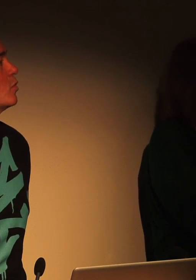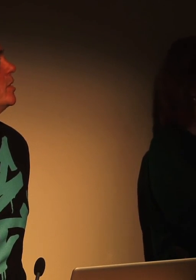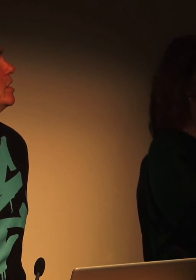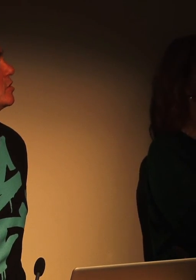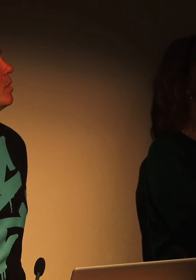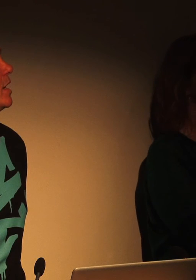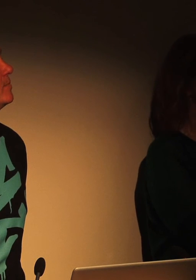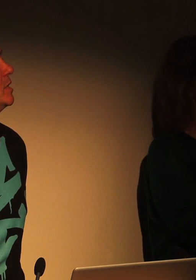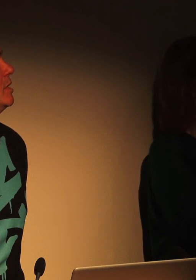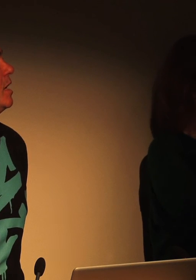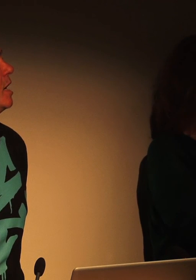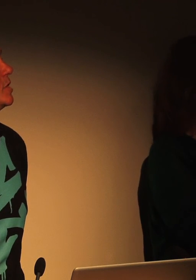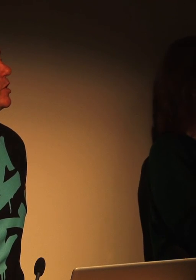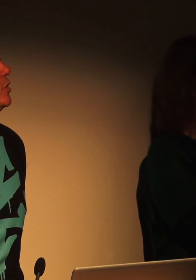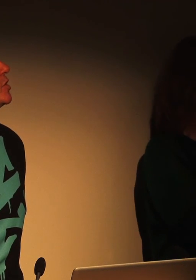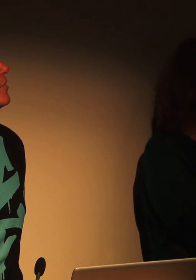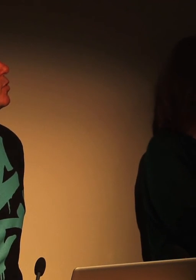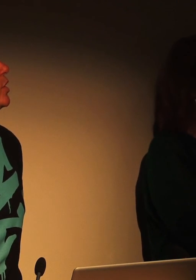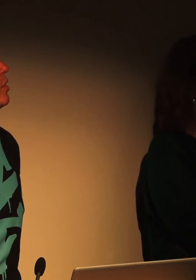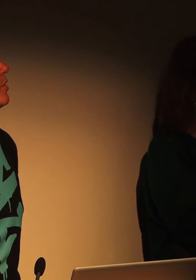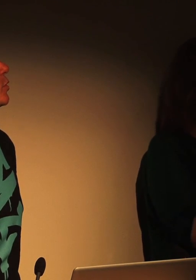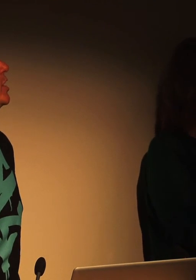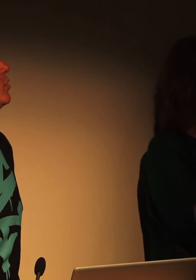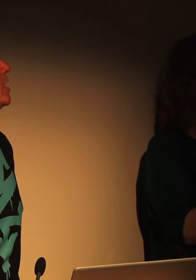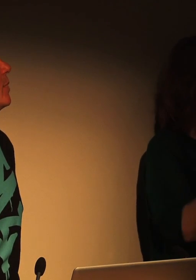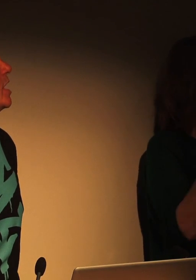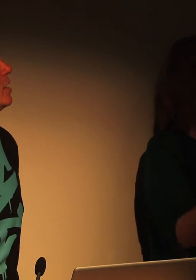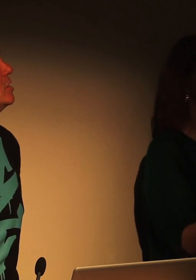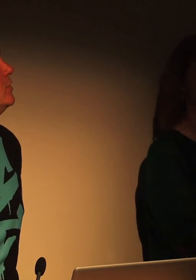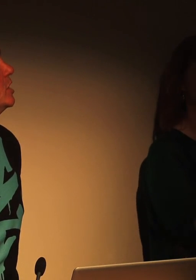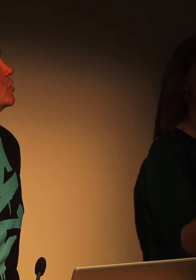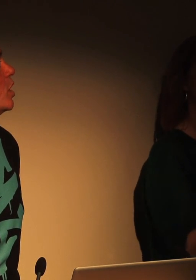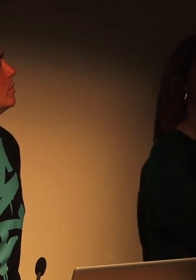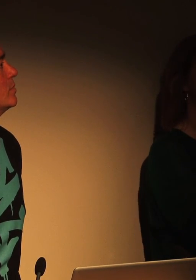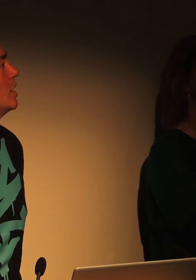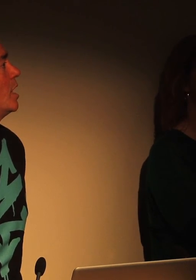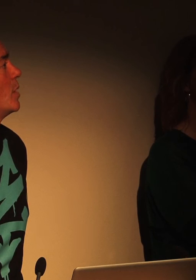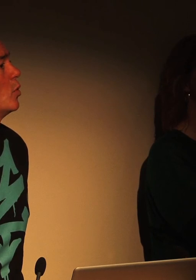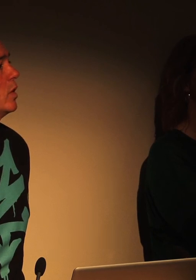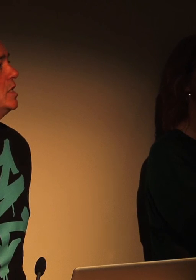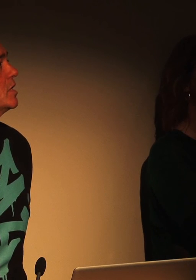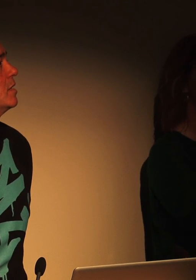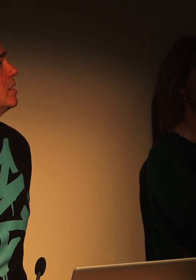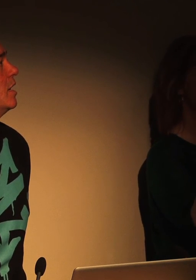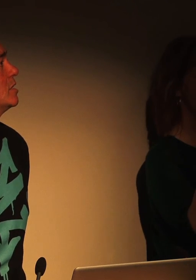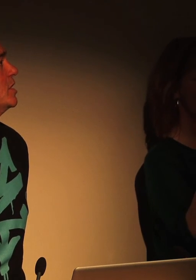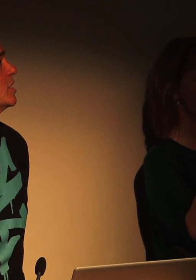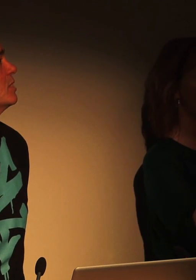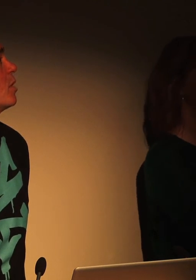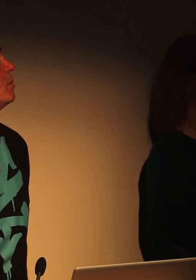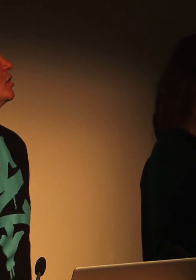they're still repeating and still playing. Some of the new stuff that we're working on in 3D will be coming out in DVD as well. And we'll release that